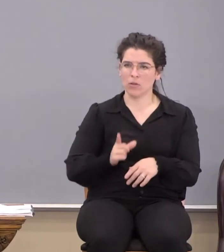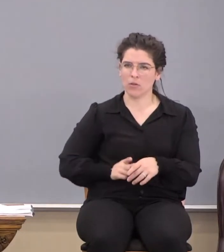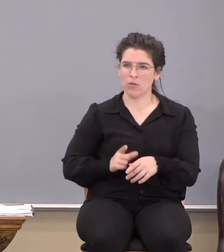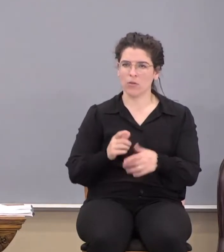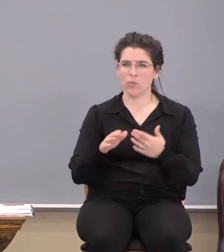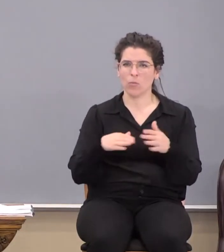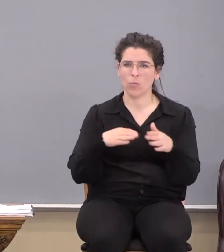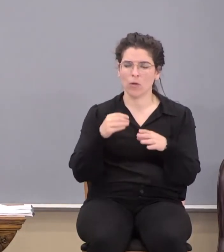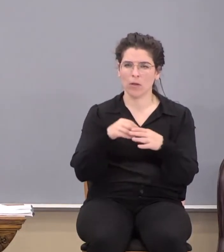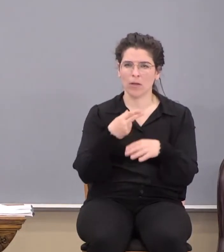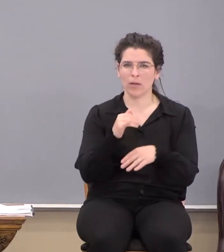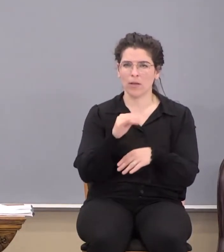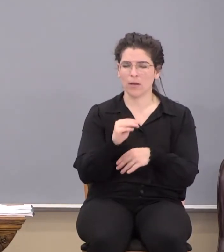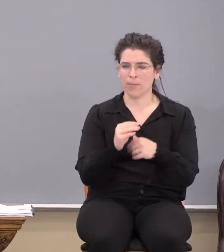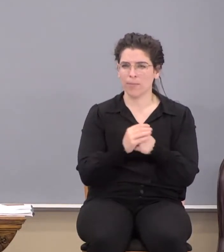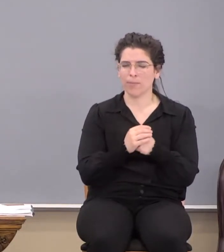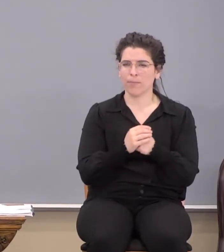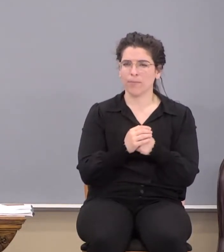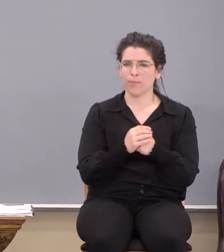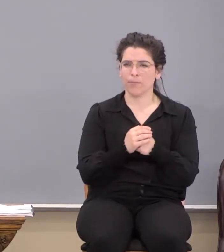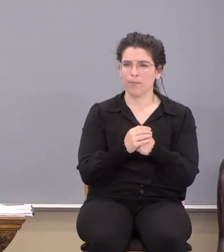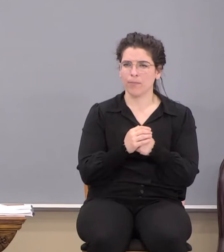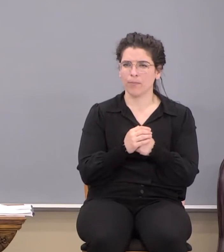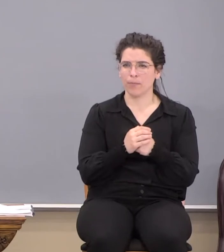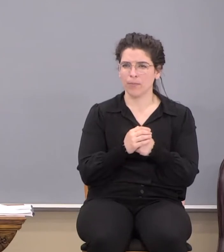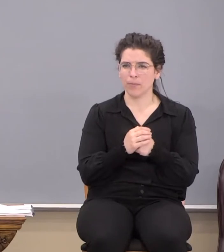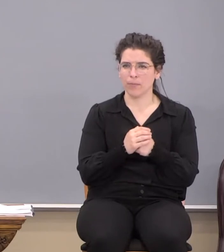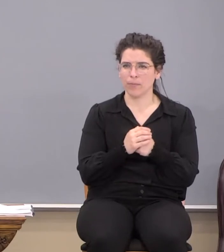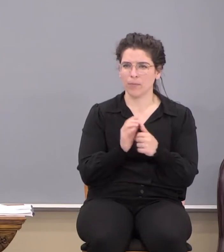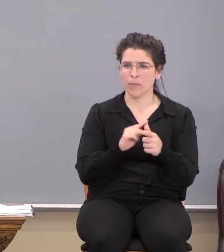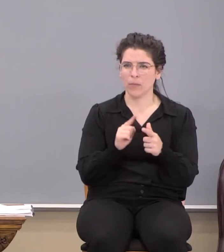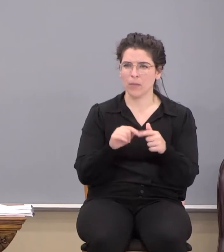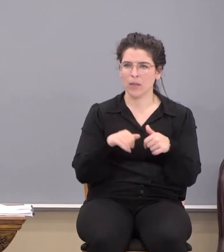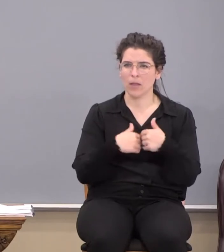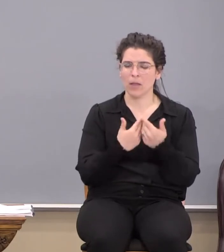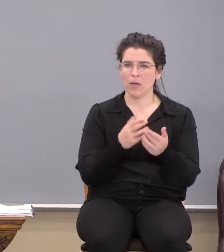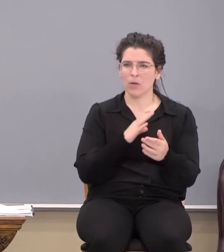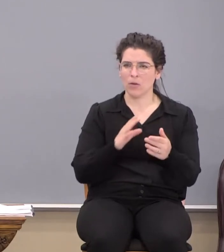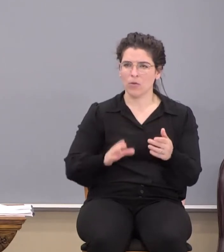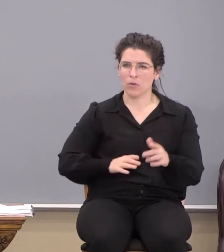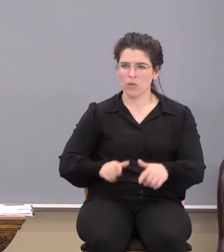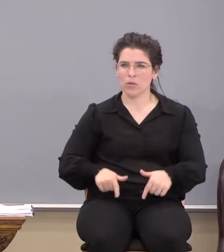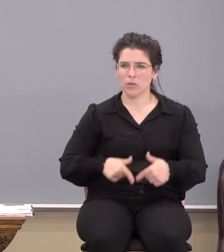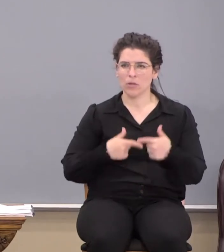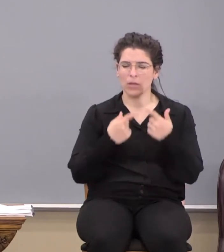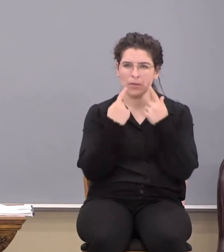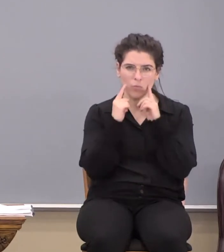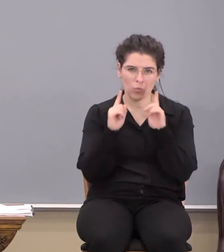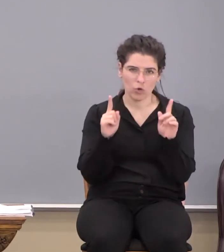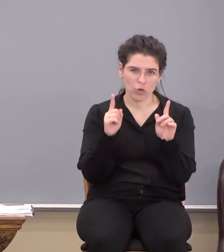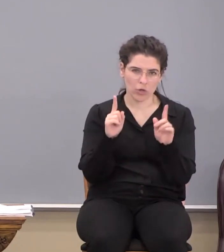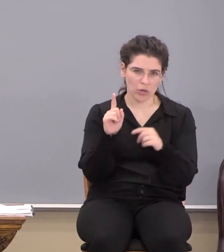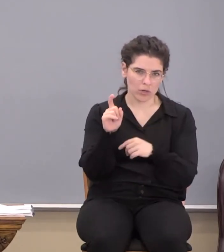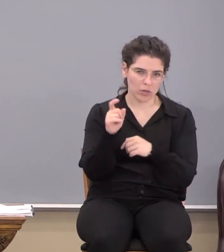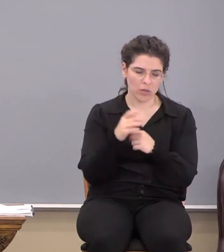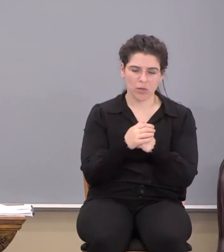so walk in him. Well then, how does the Christian life work?